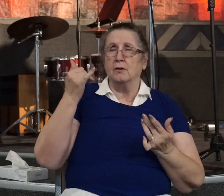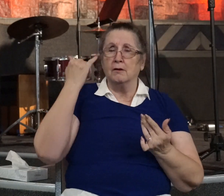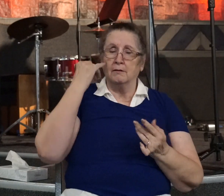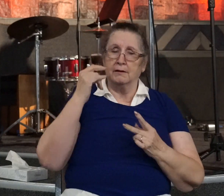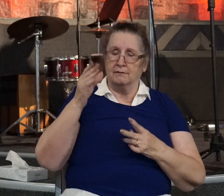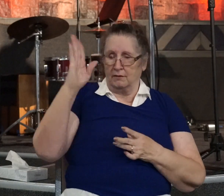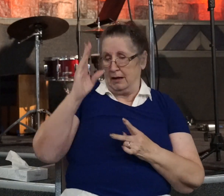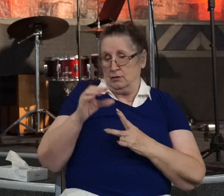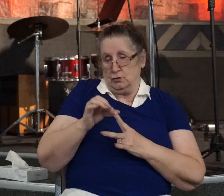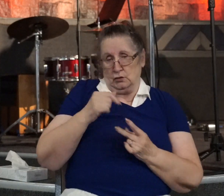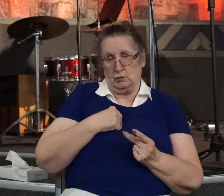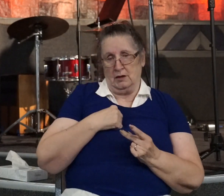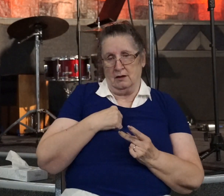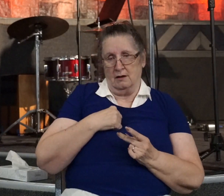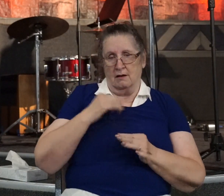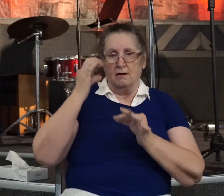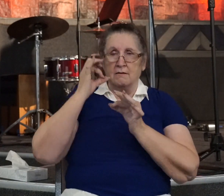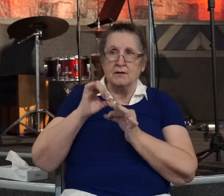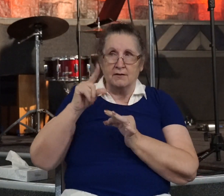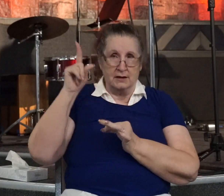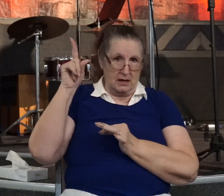put your faith in it and you'll find out for sure.